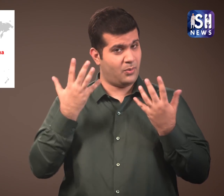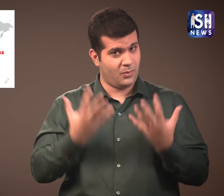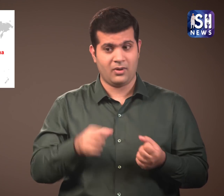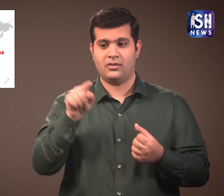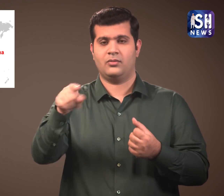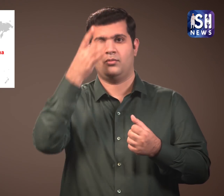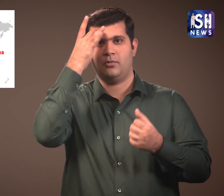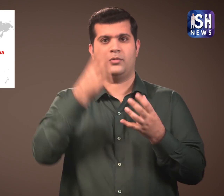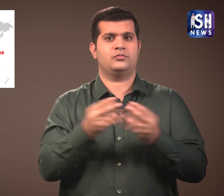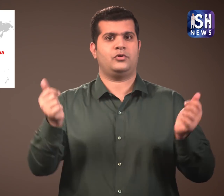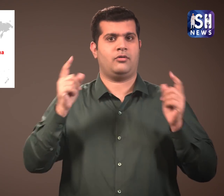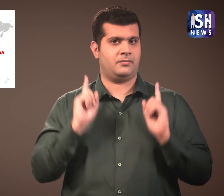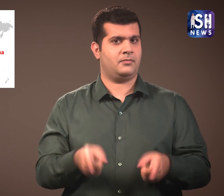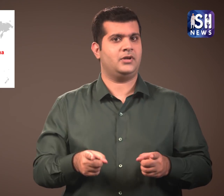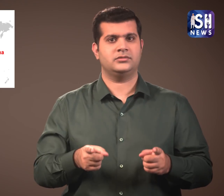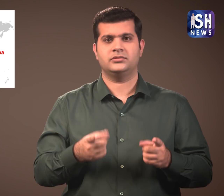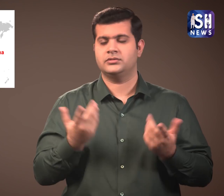China wants to resolve this problem.